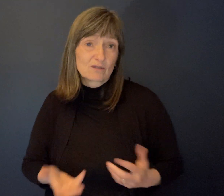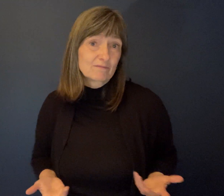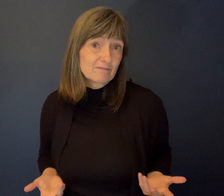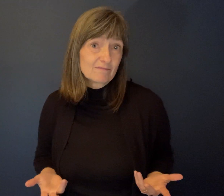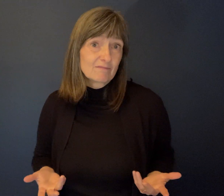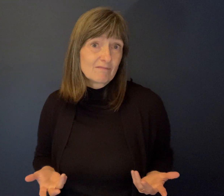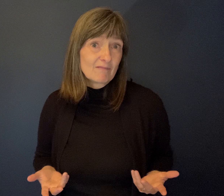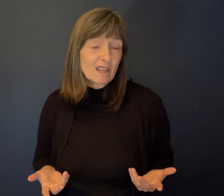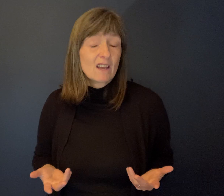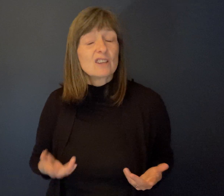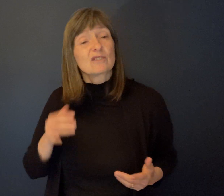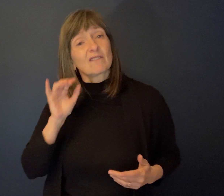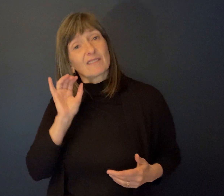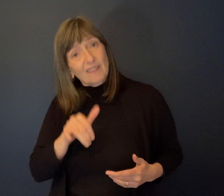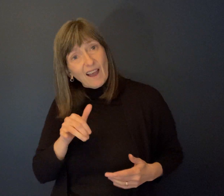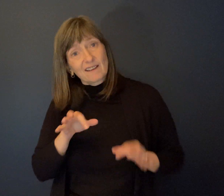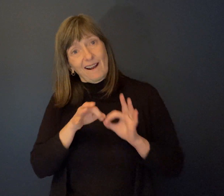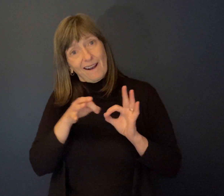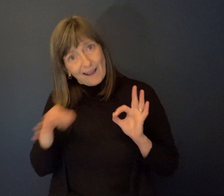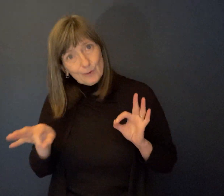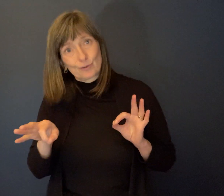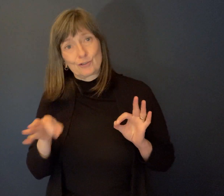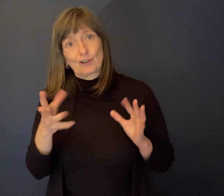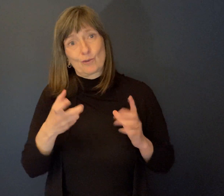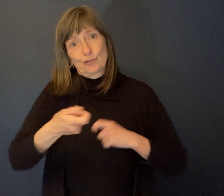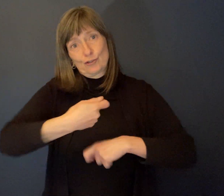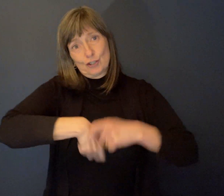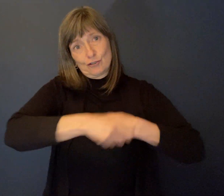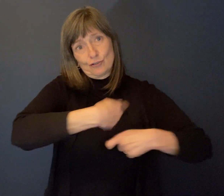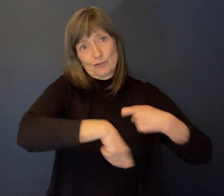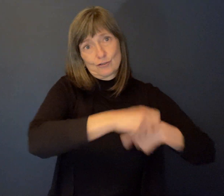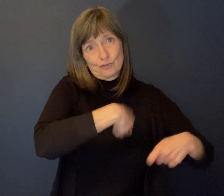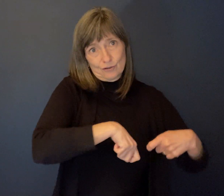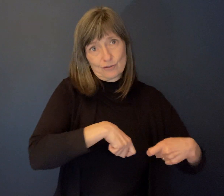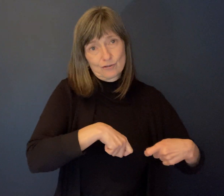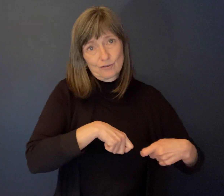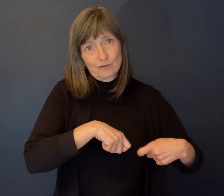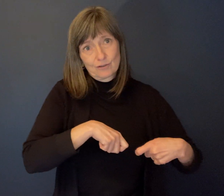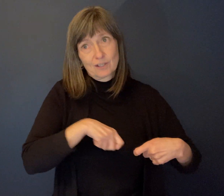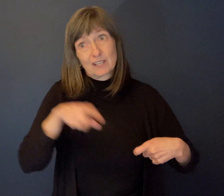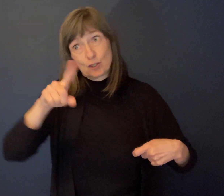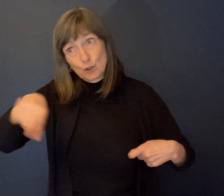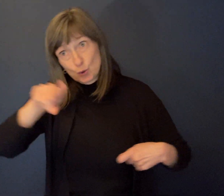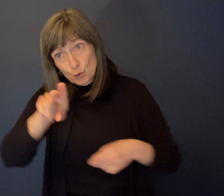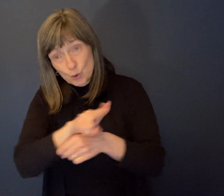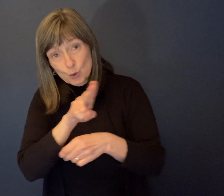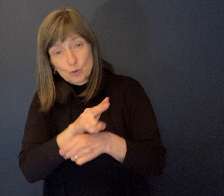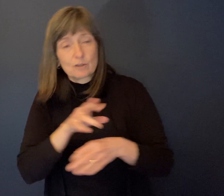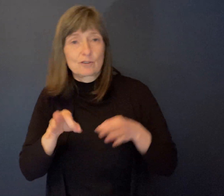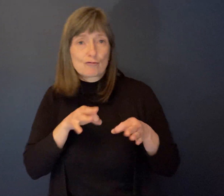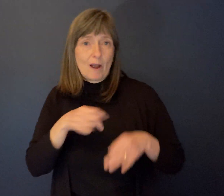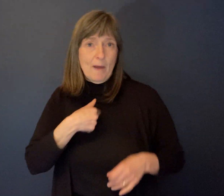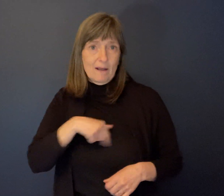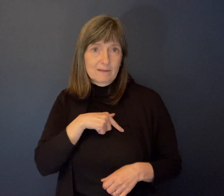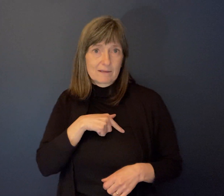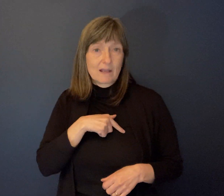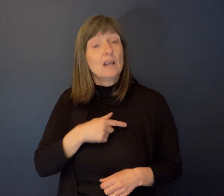do is we wanted to change how people, the names that people were using to describe us. So we chose to come up with names that